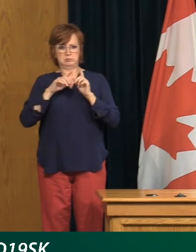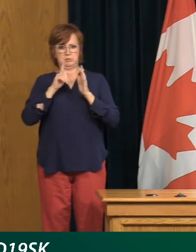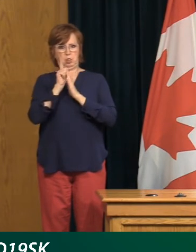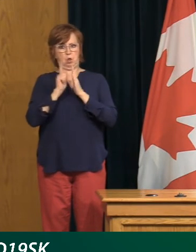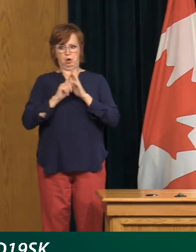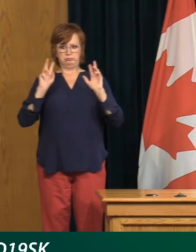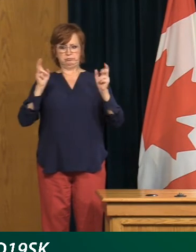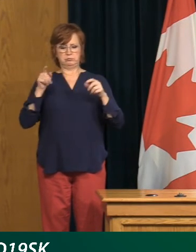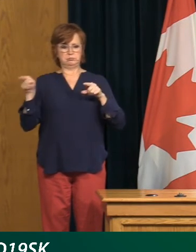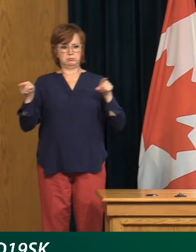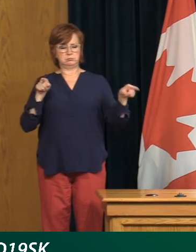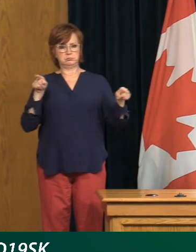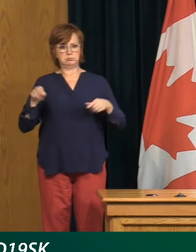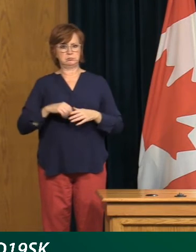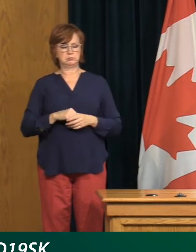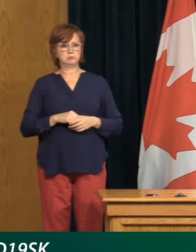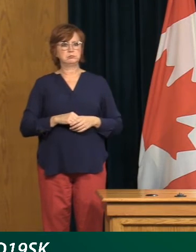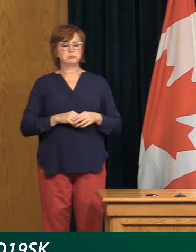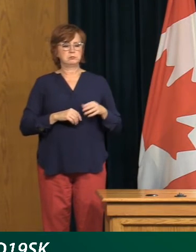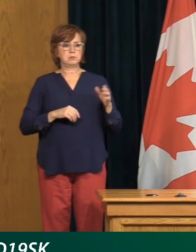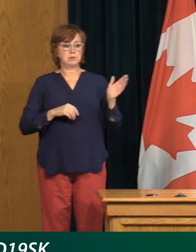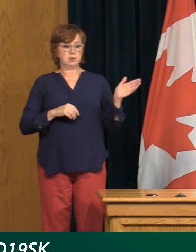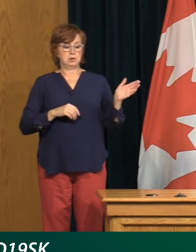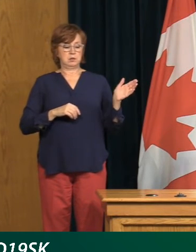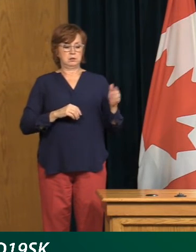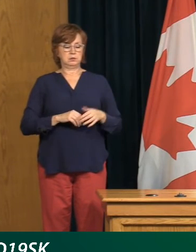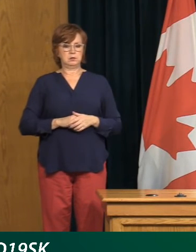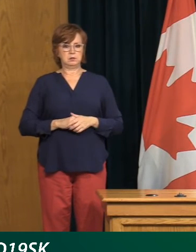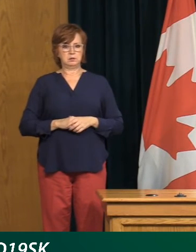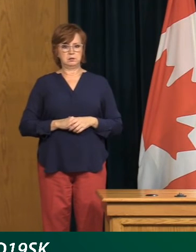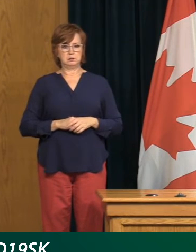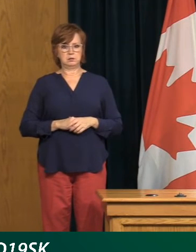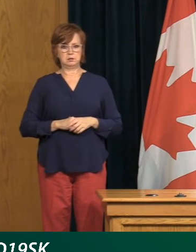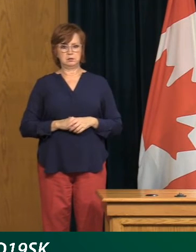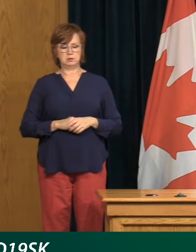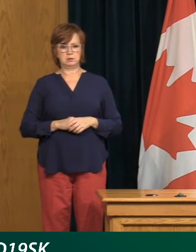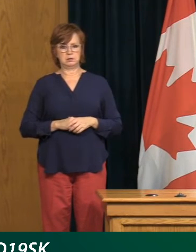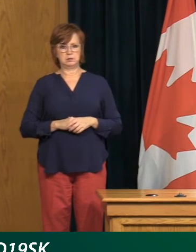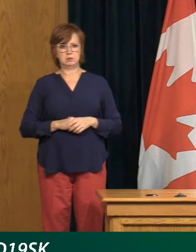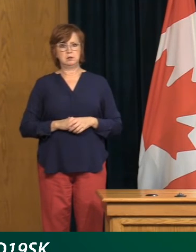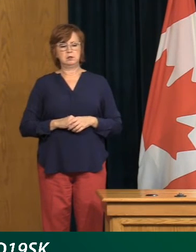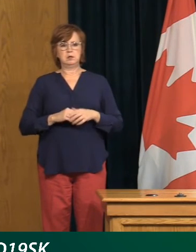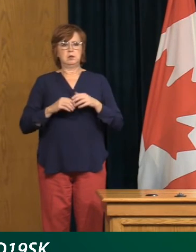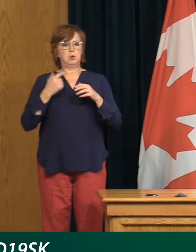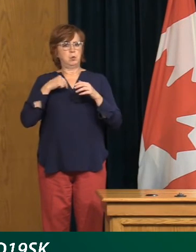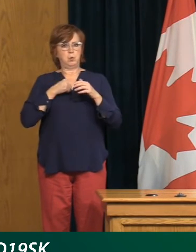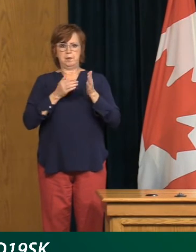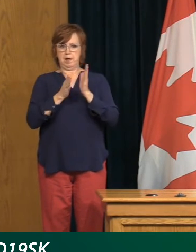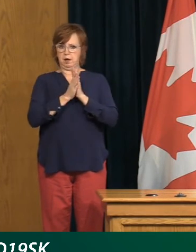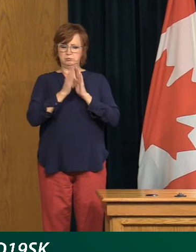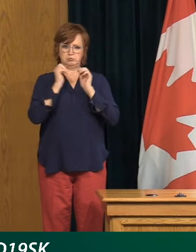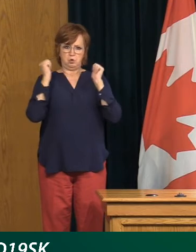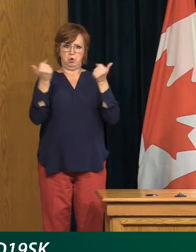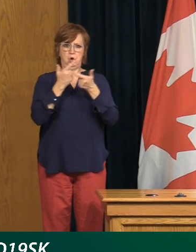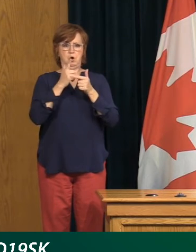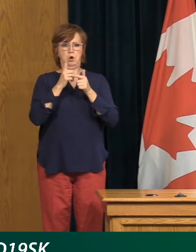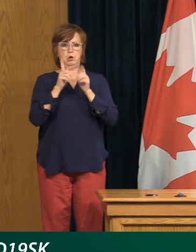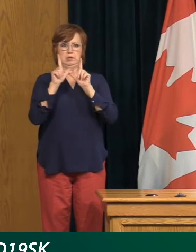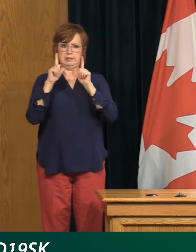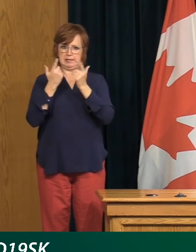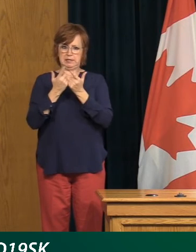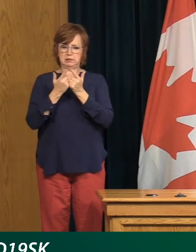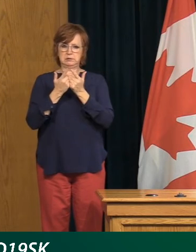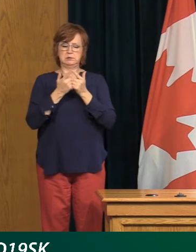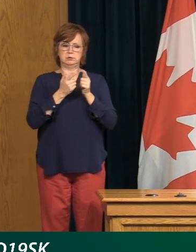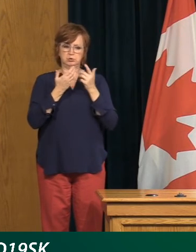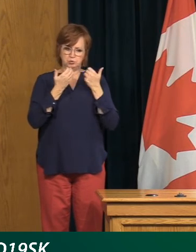these different things? Yeah, I think most leagues are being asked to stick to the mini league formula. Some hockey leagues that are more professional